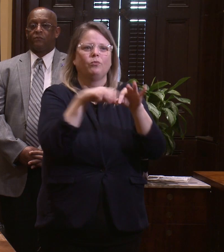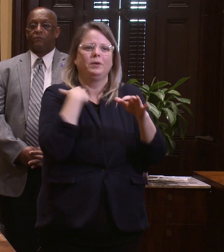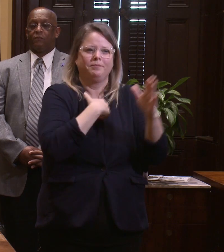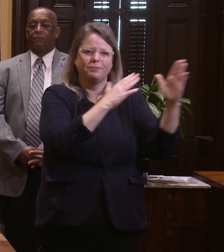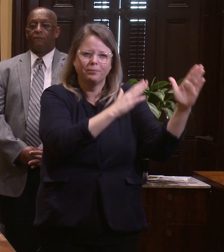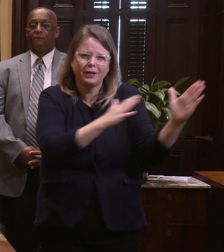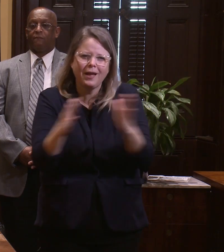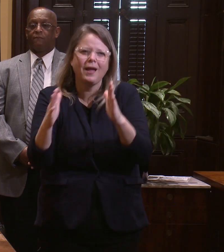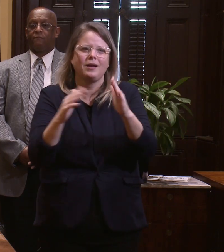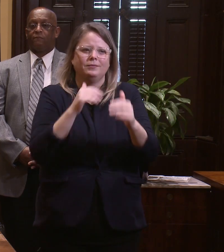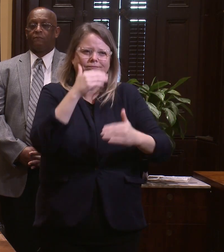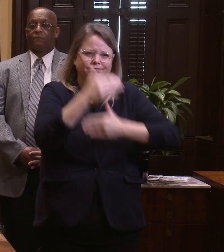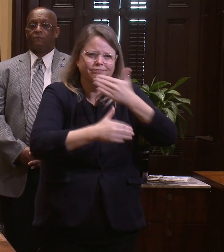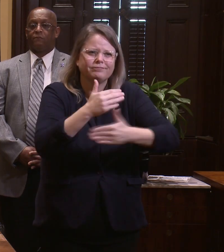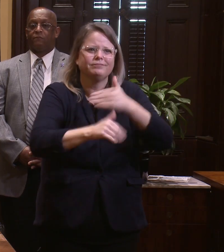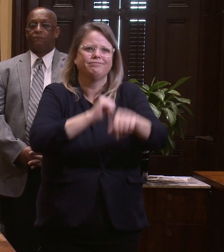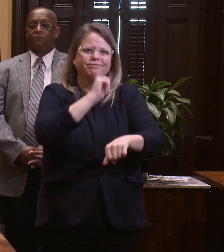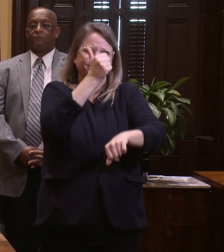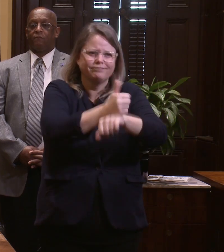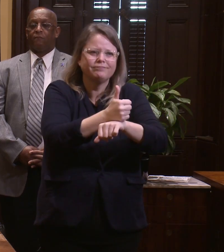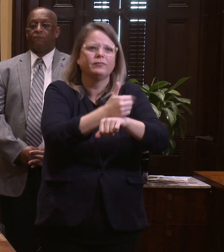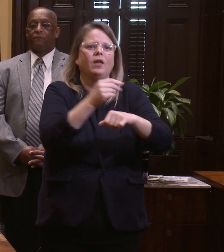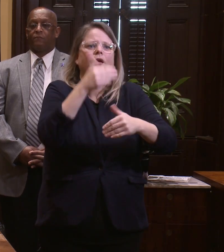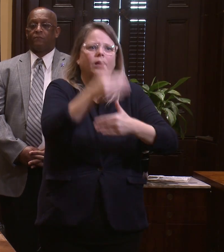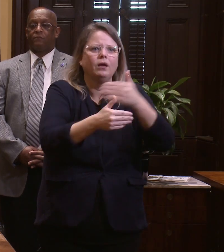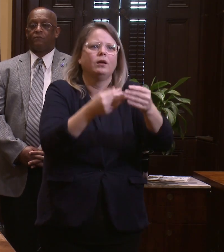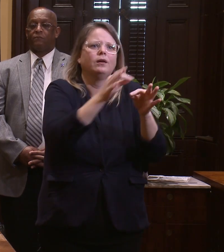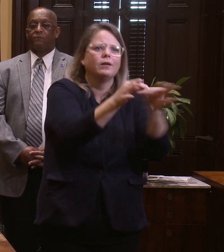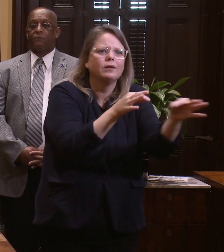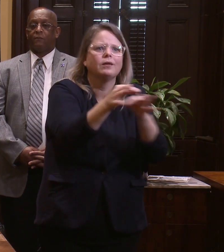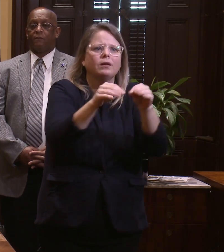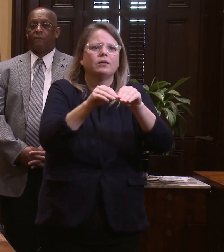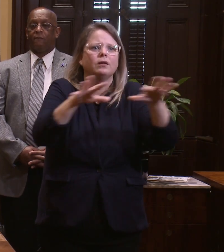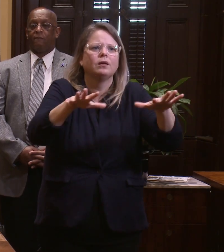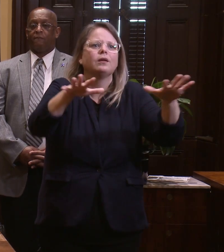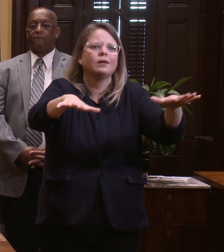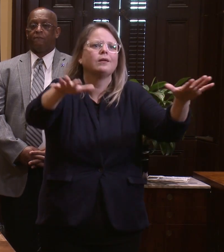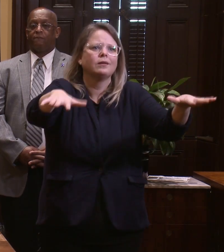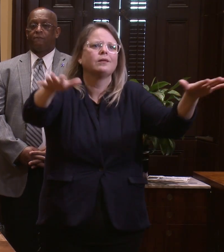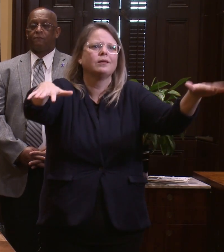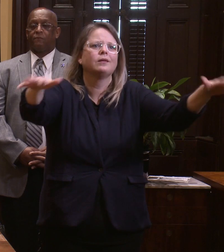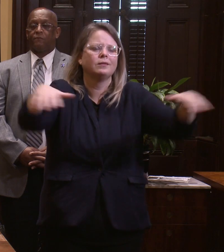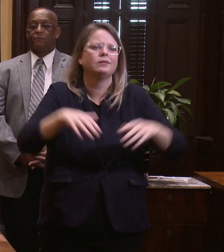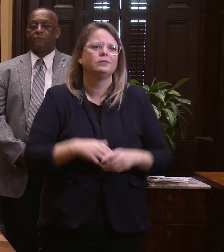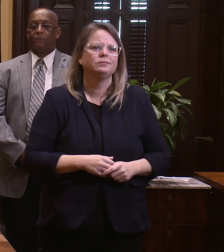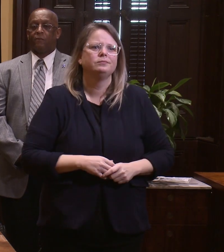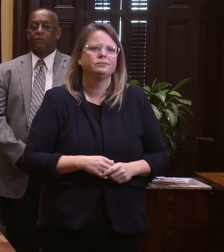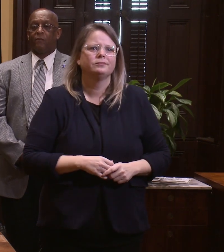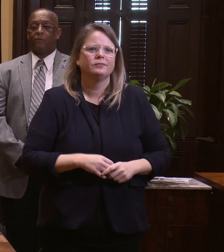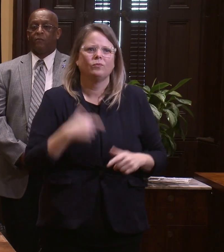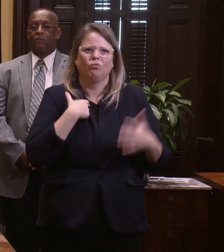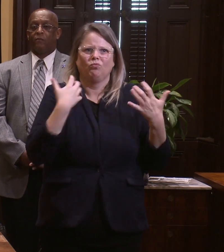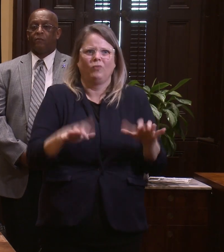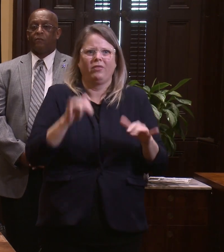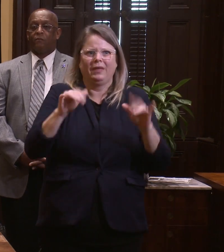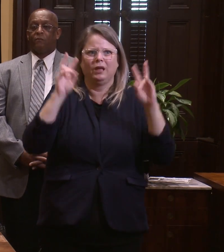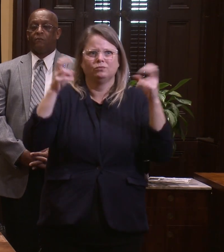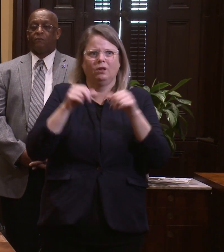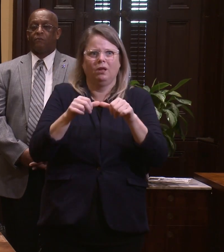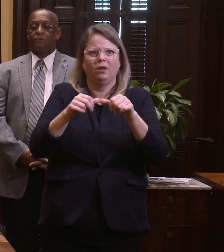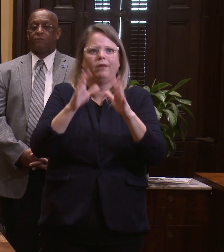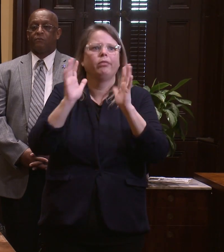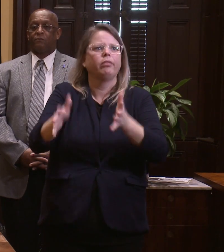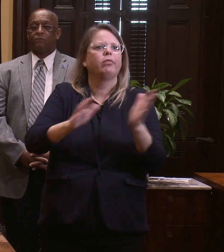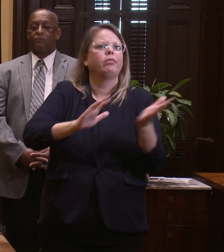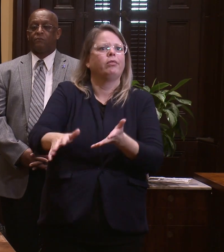to address our homeless neighbors who are either asymptomatic or who require testing for COVID or require